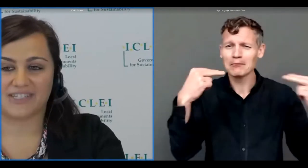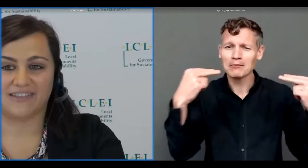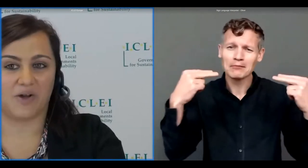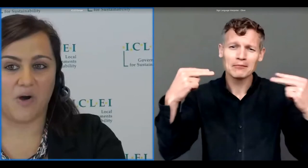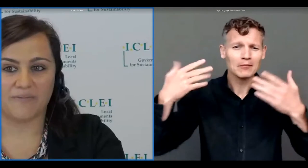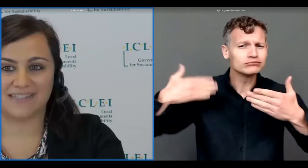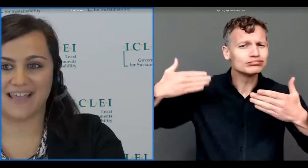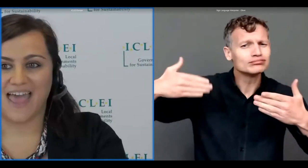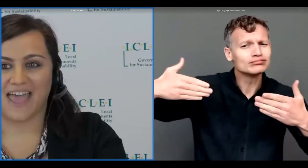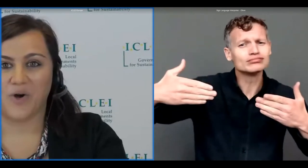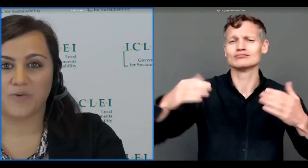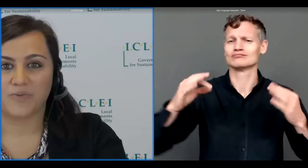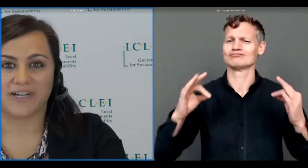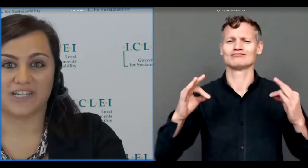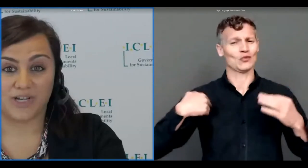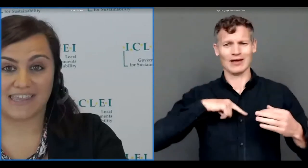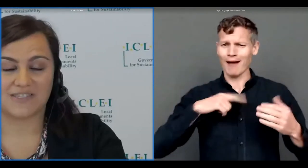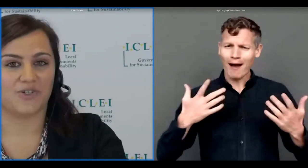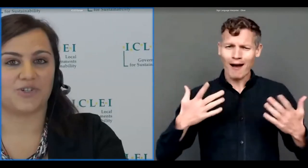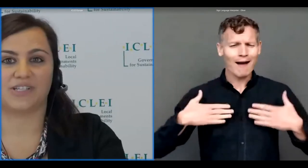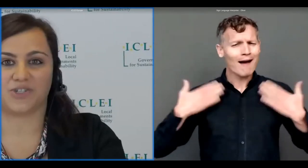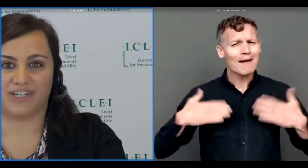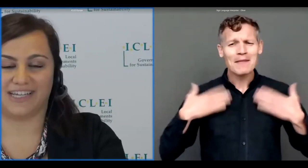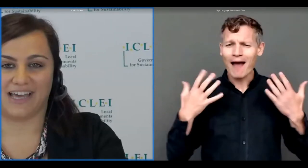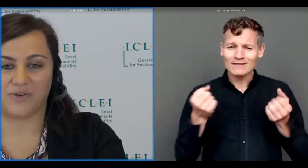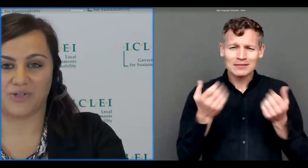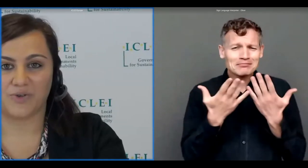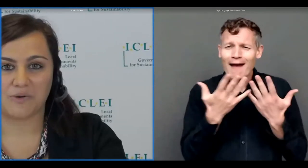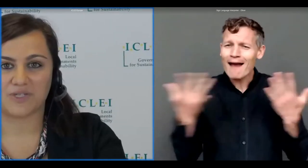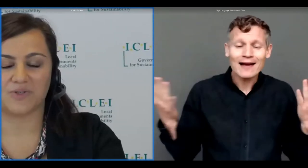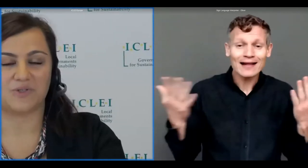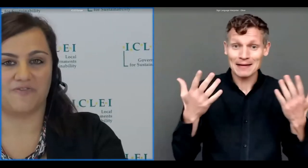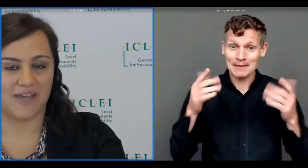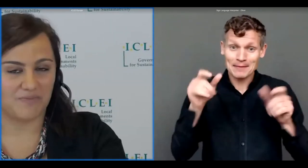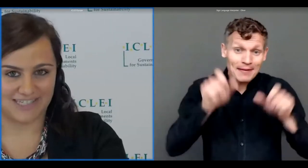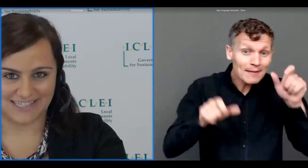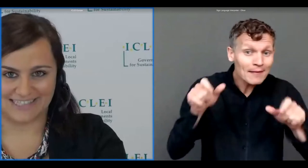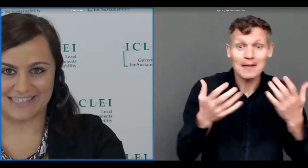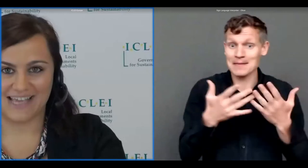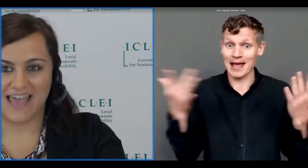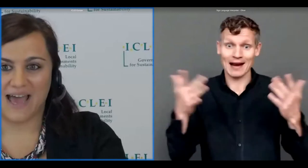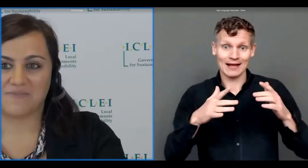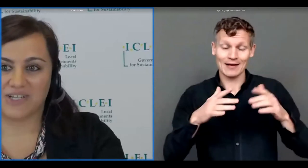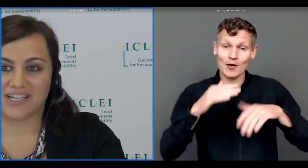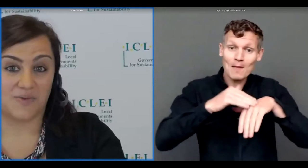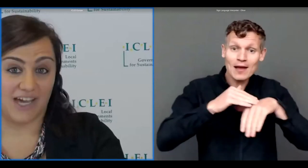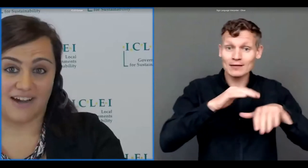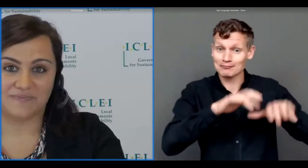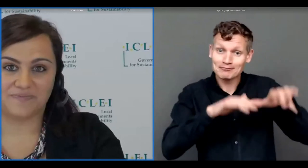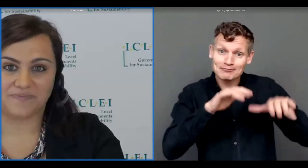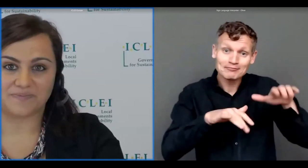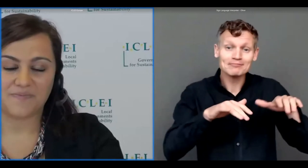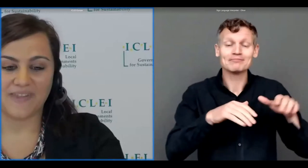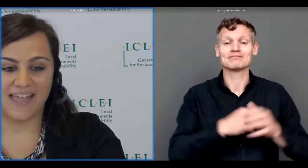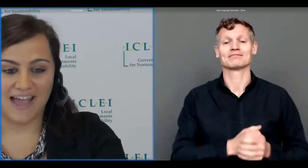numbers and the comments and hope you are enjoying this virtual journey across Europe's most vibrant cities as much as we are